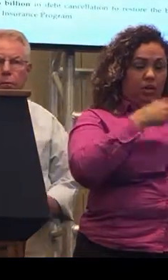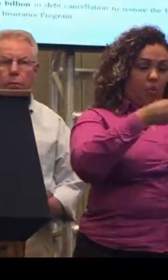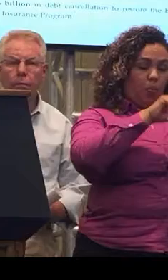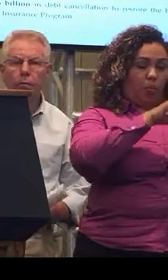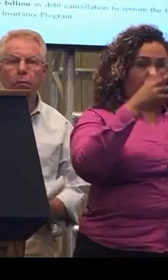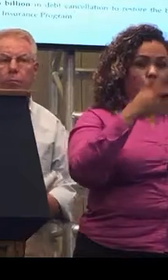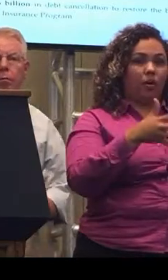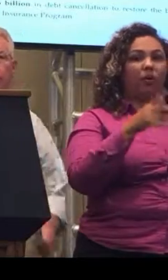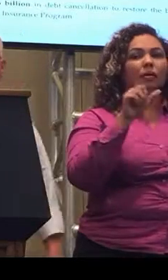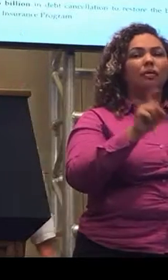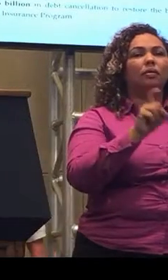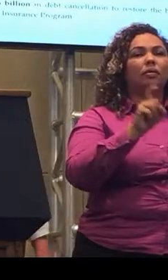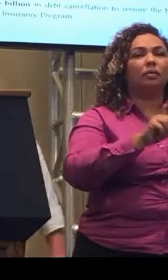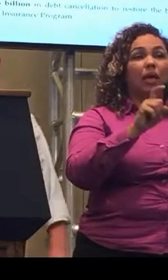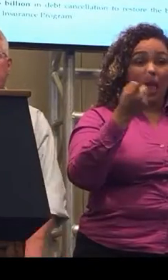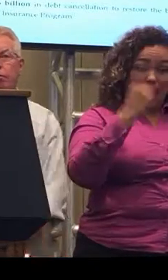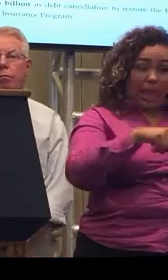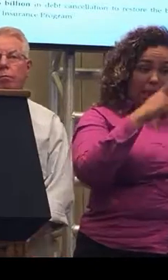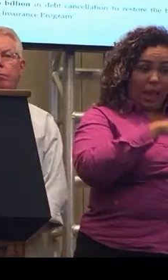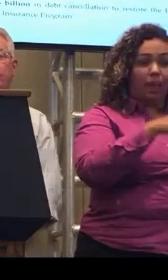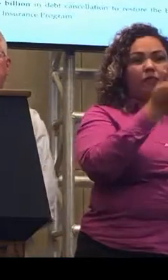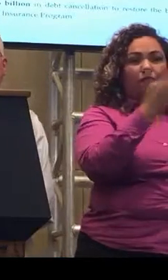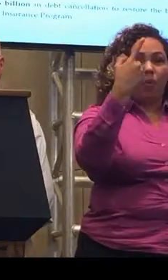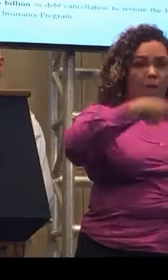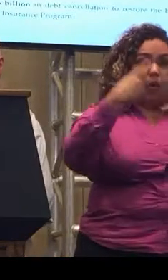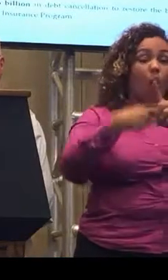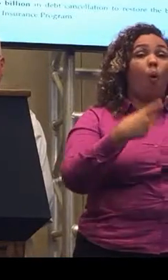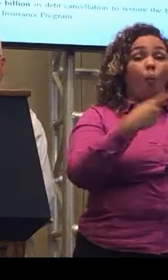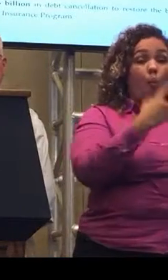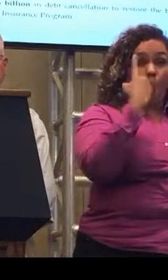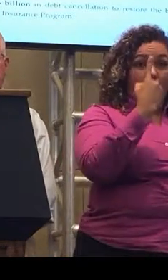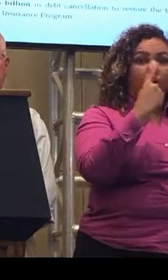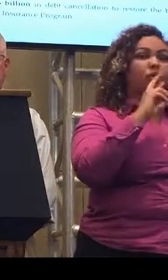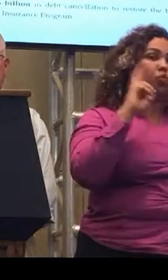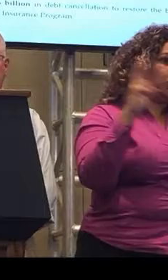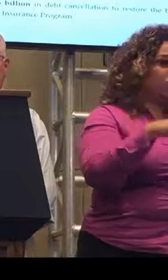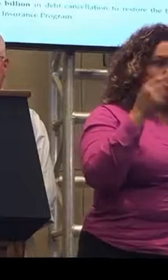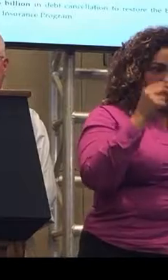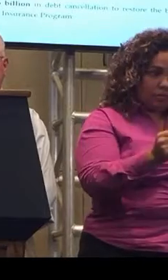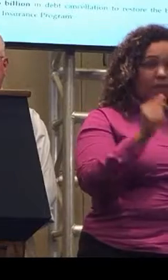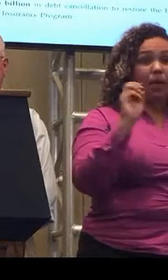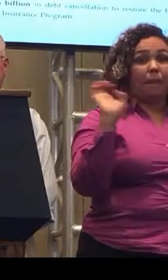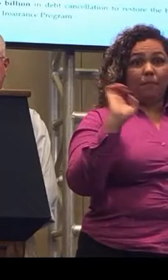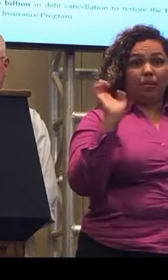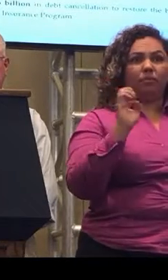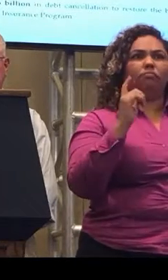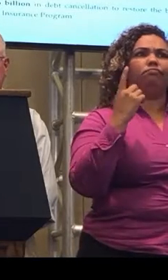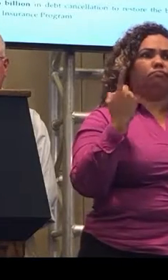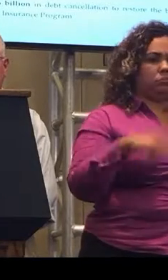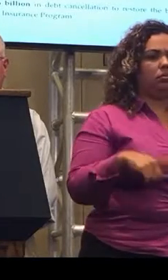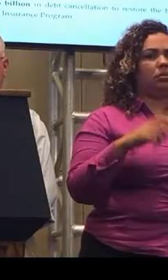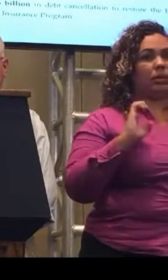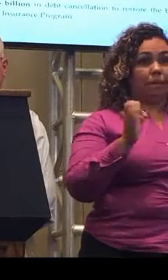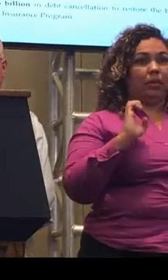have in several months. One is the response, the emergency response, and